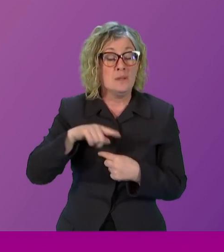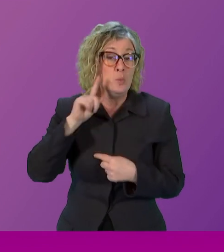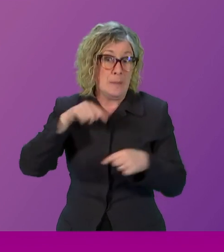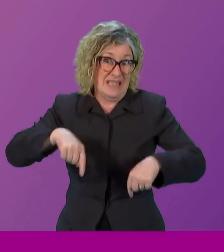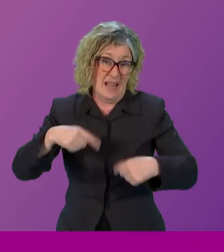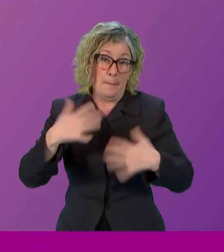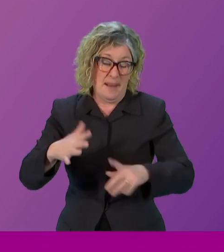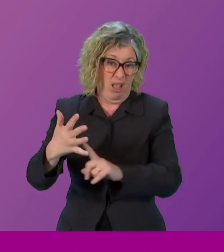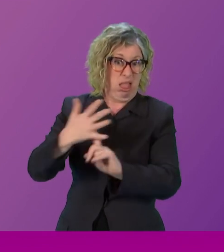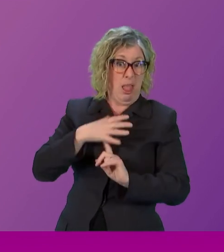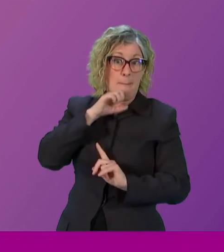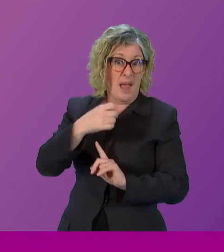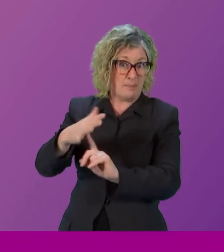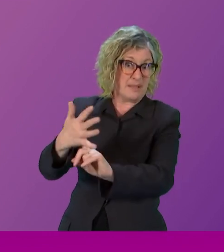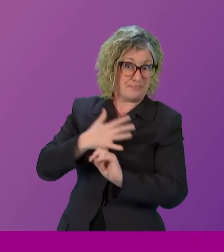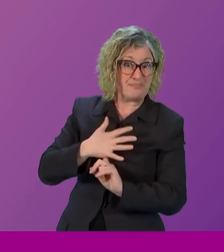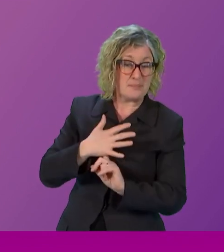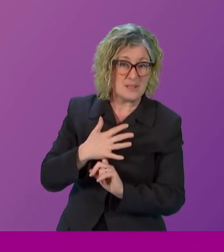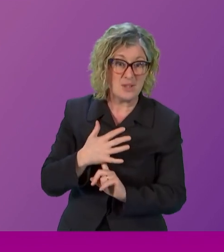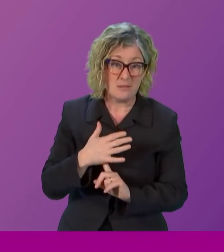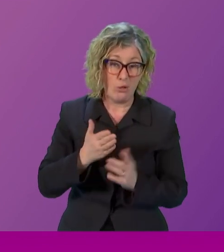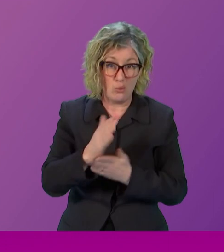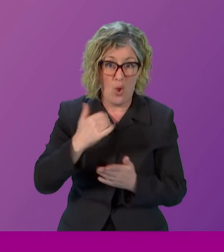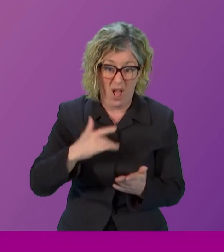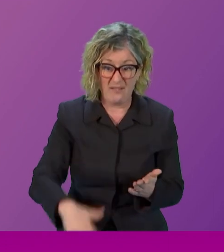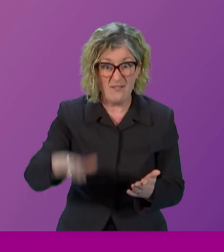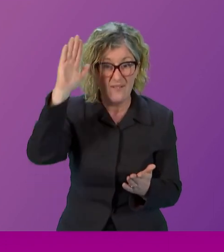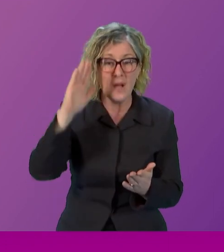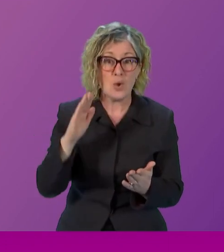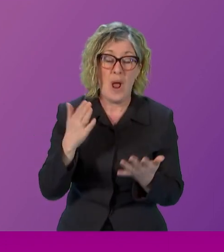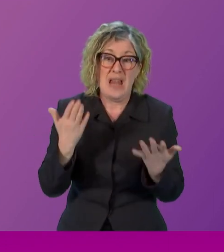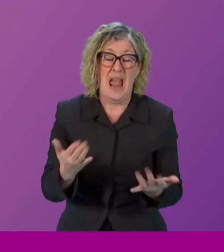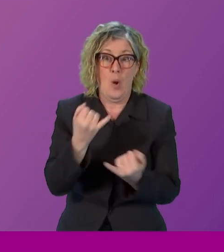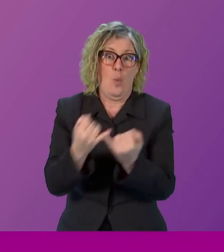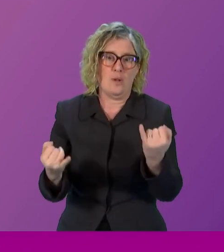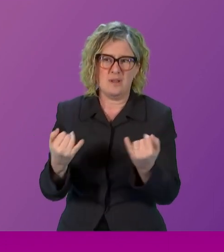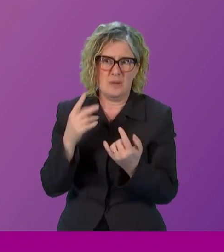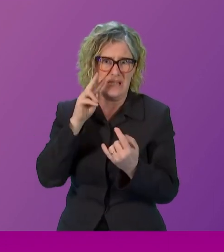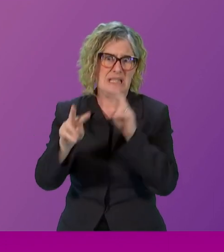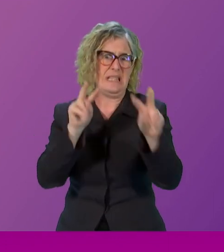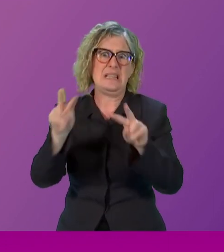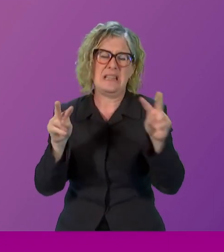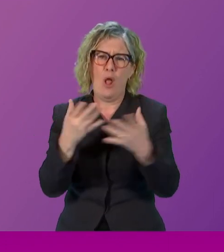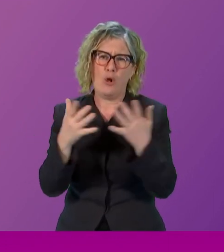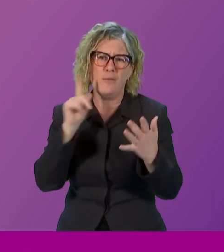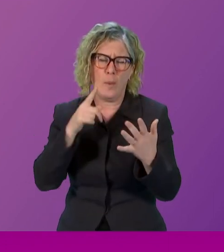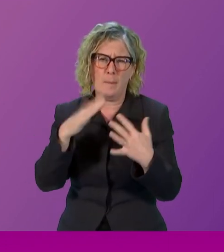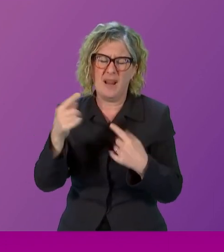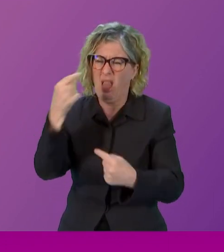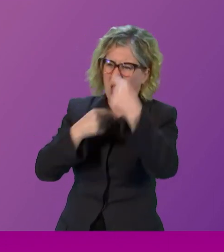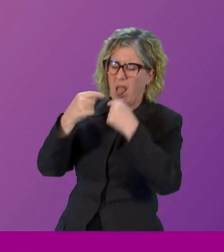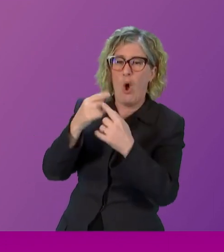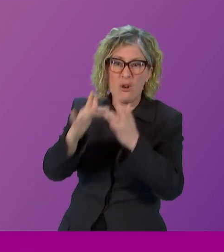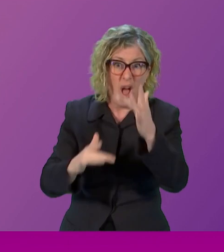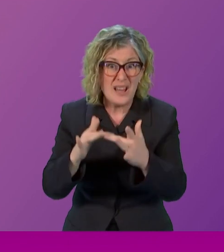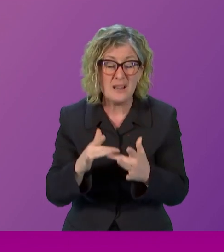think it's more rife now in terms of the abuse that particularly young women face online, whether it's an attack on a young woman's image, on